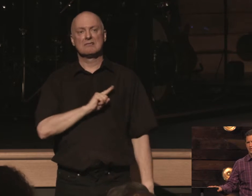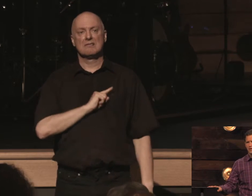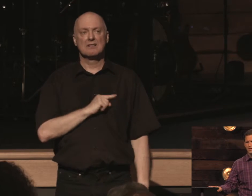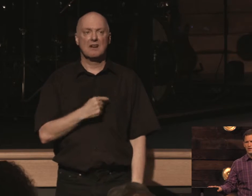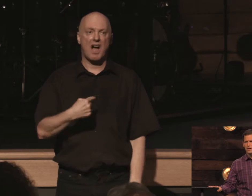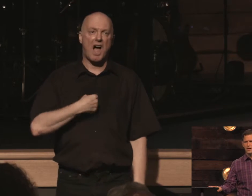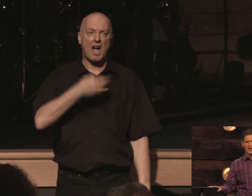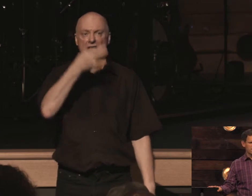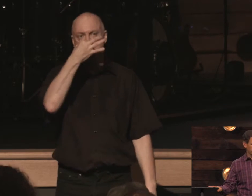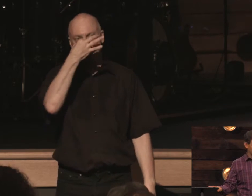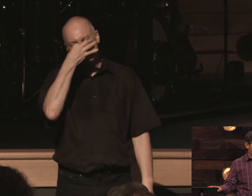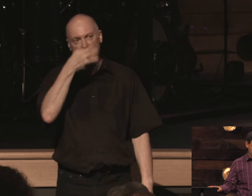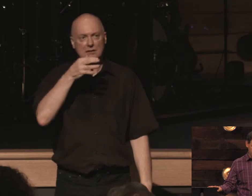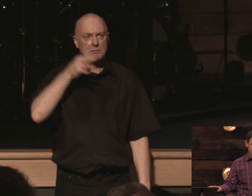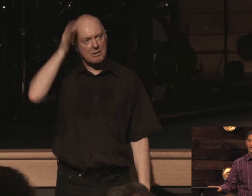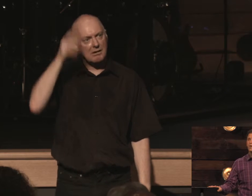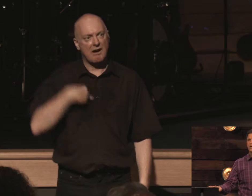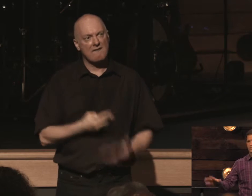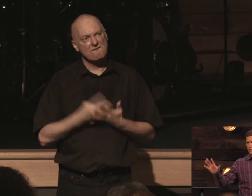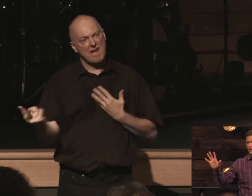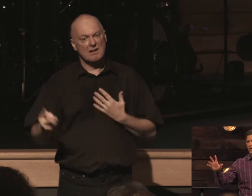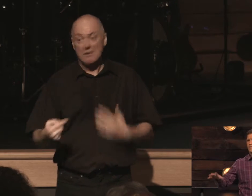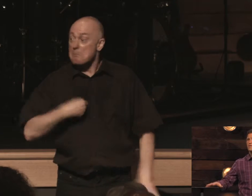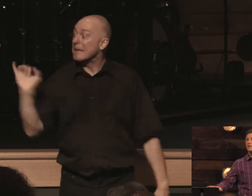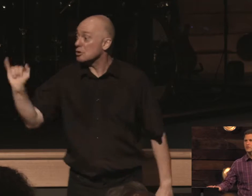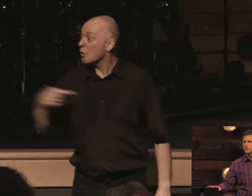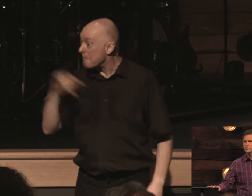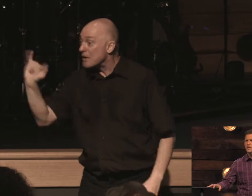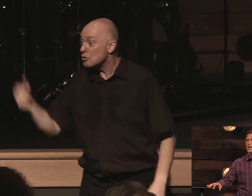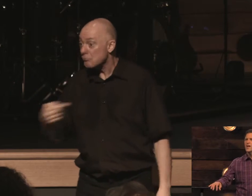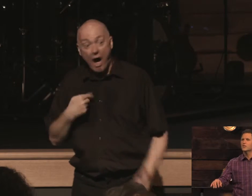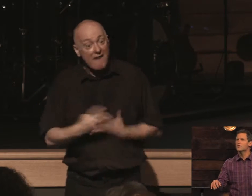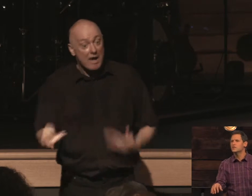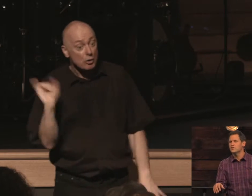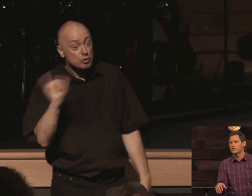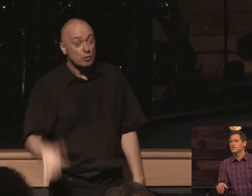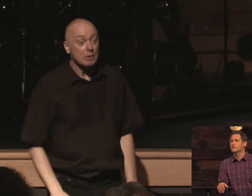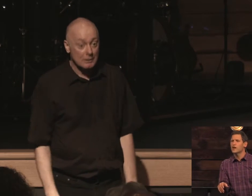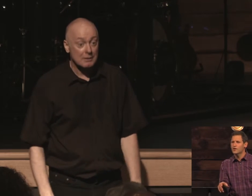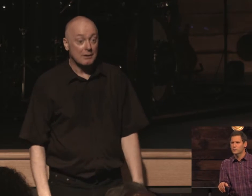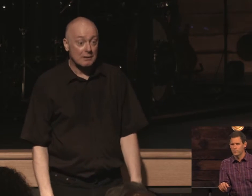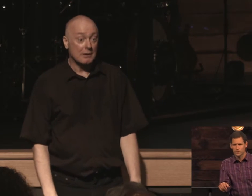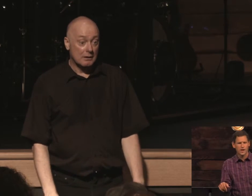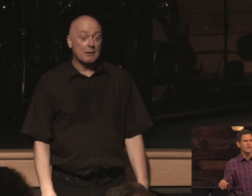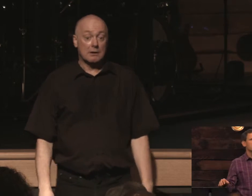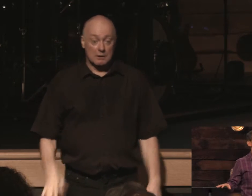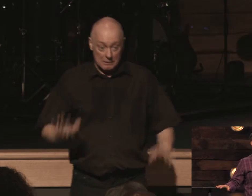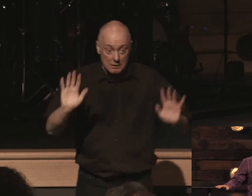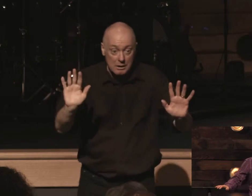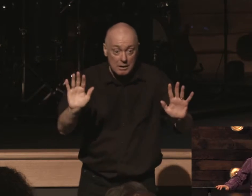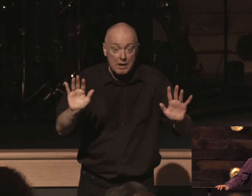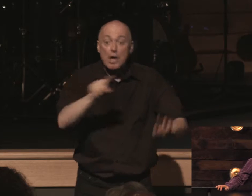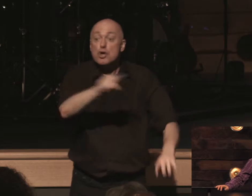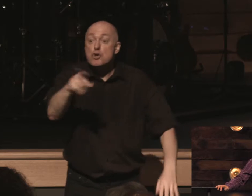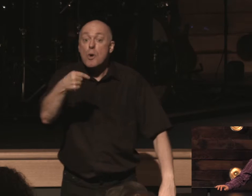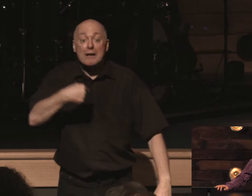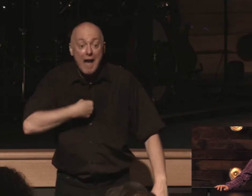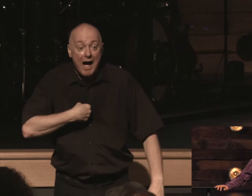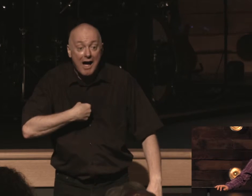and i'm a failure and so am i so am i okay i'm a failure too this is that's why jesus gave us the gospel okay because you and i and ourselves we can't do